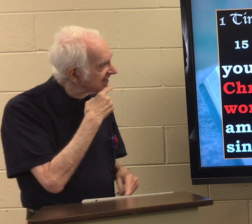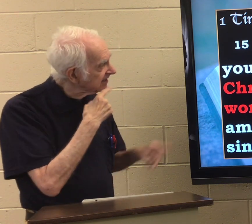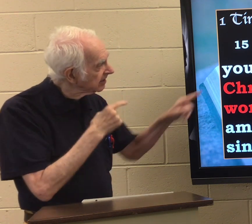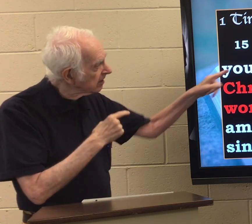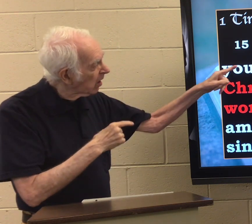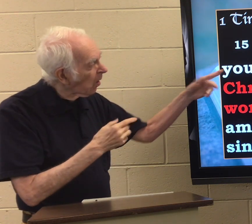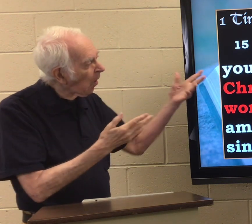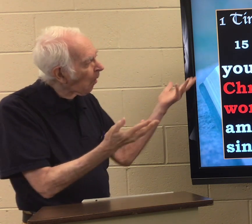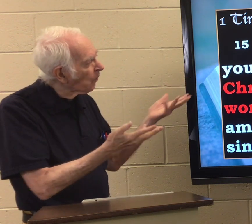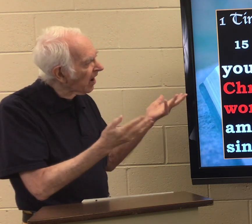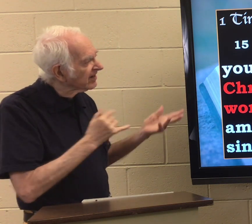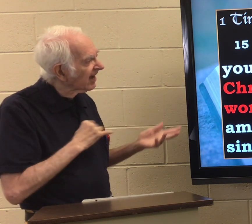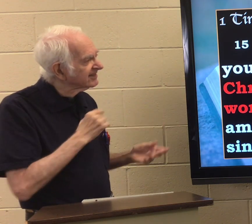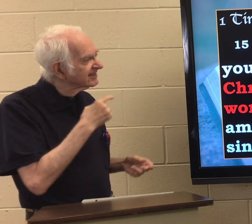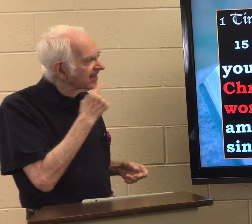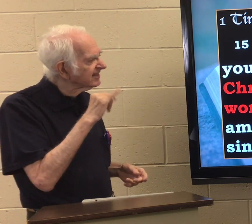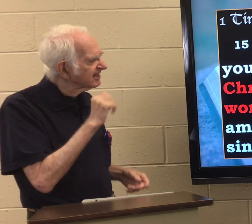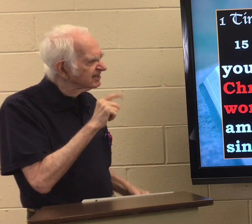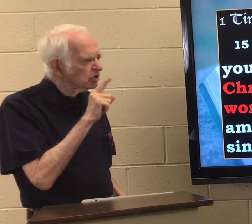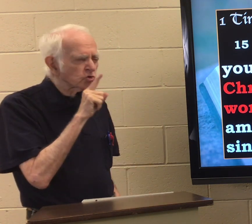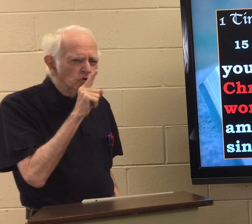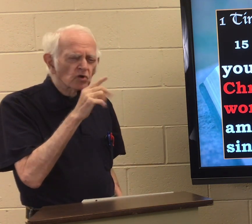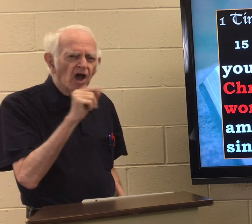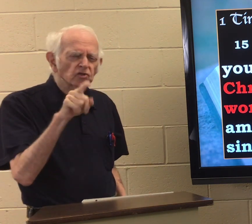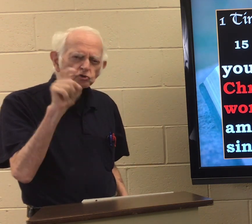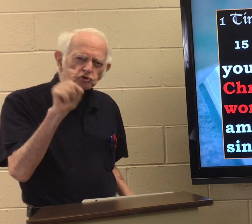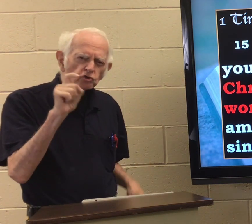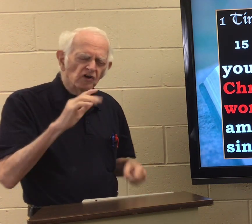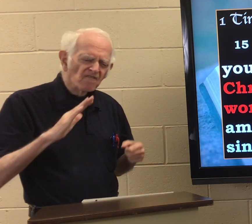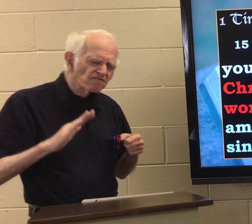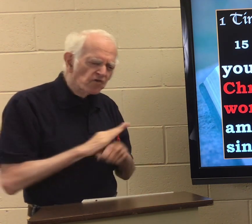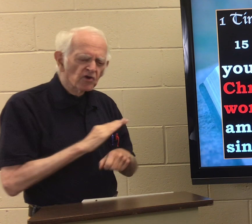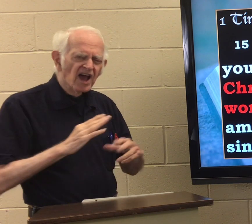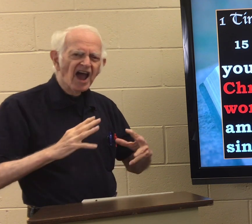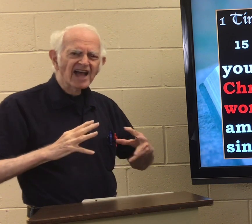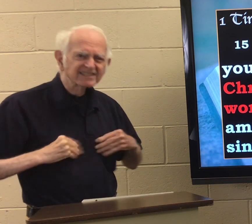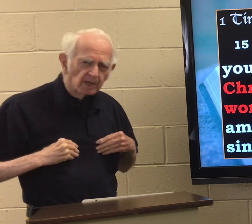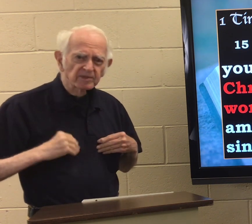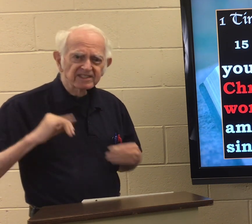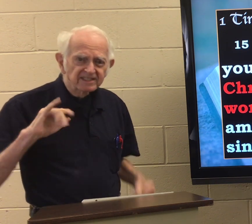He says, I say is true, and you should fully accept it.